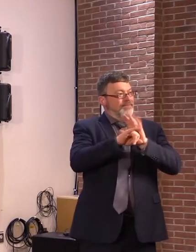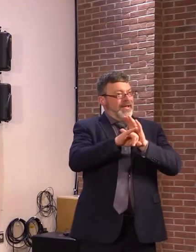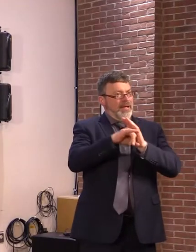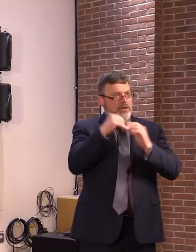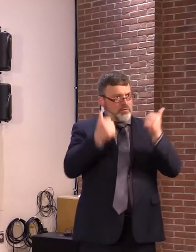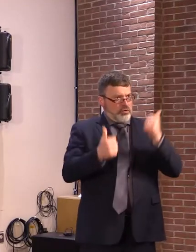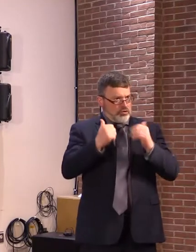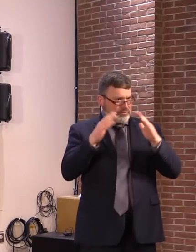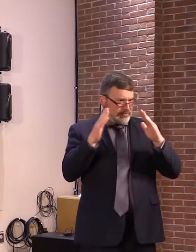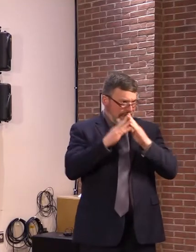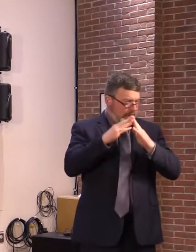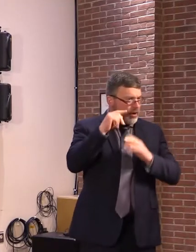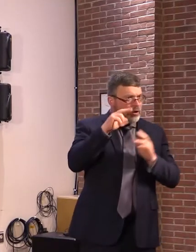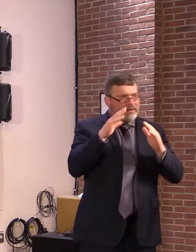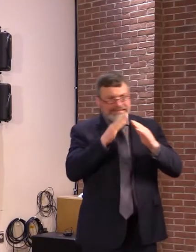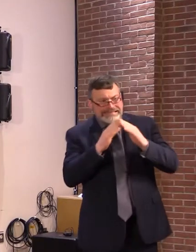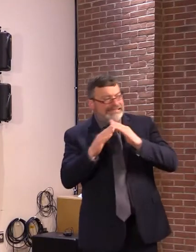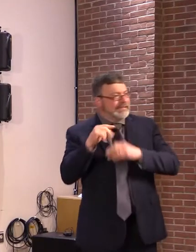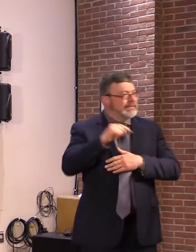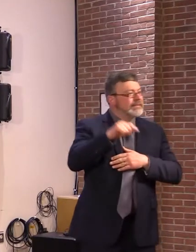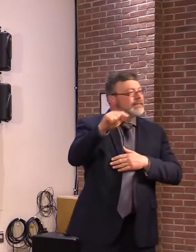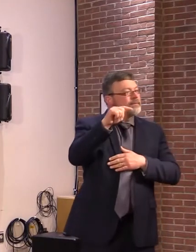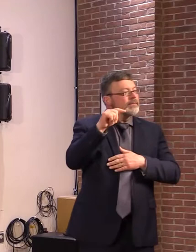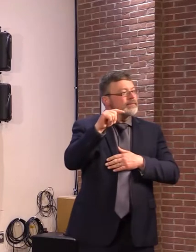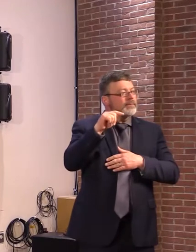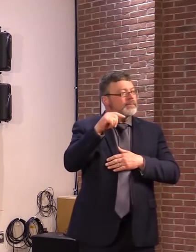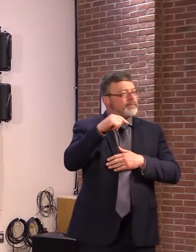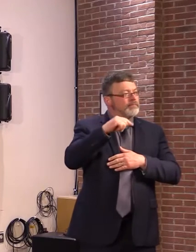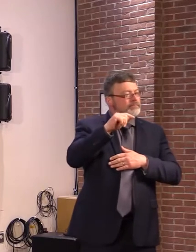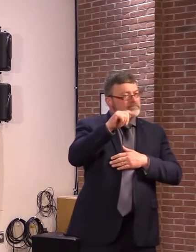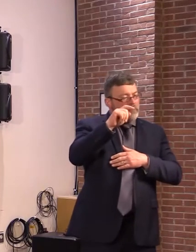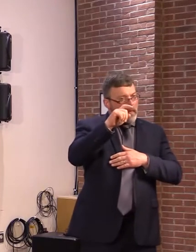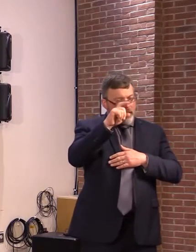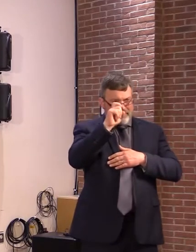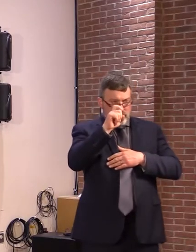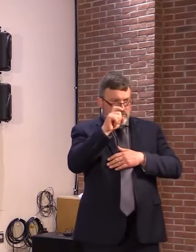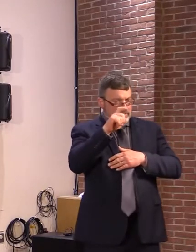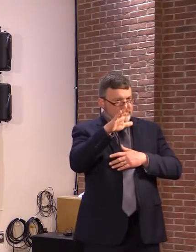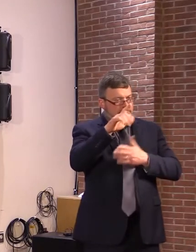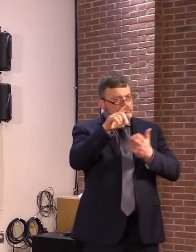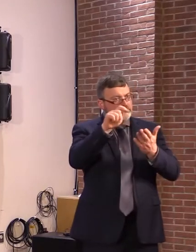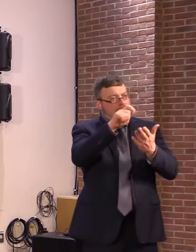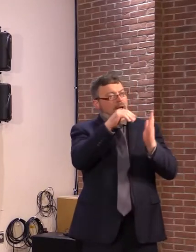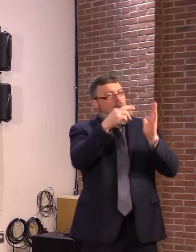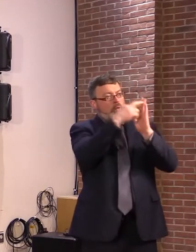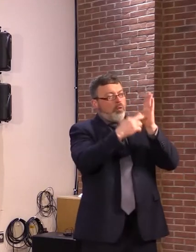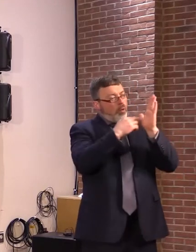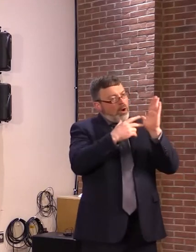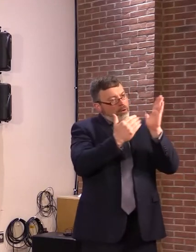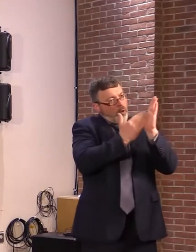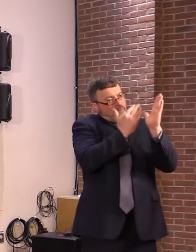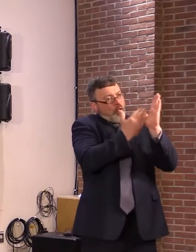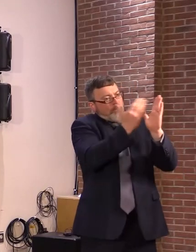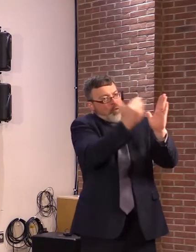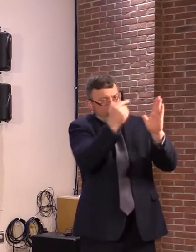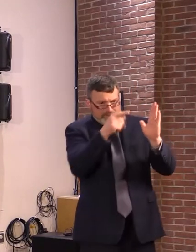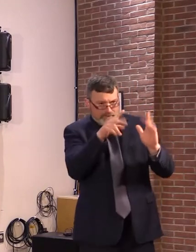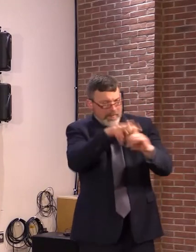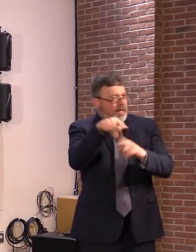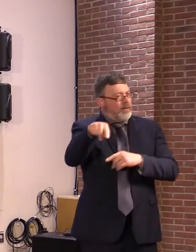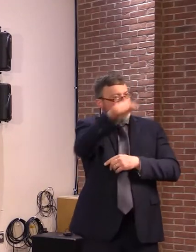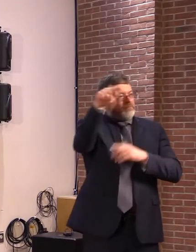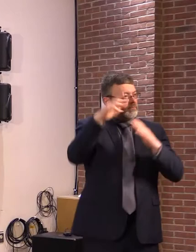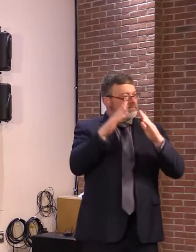places that currently they can't be. But without an act 250 exemption for these designated areas for